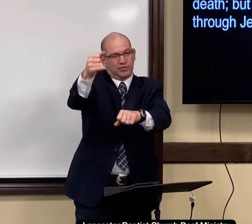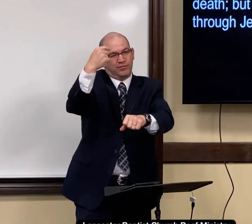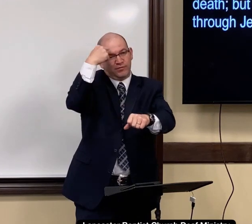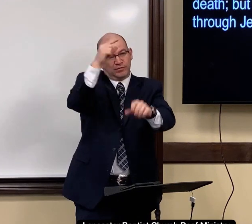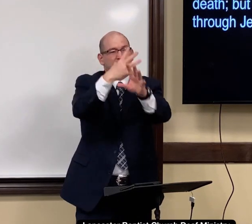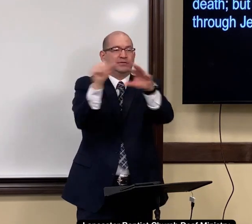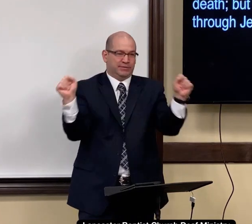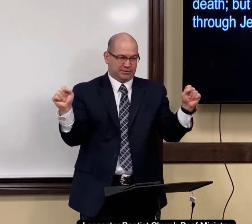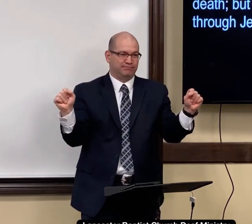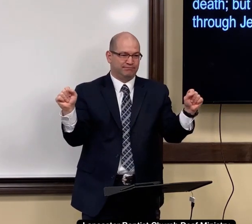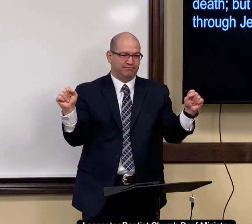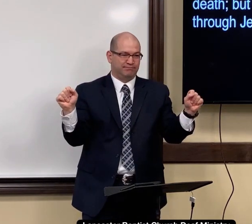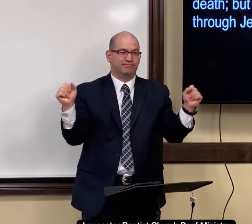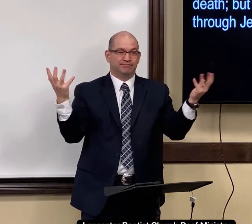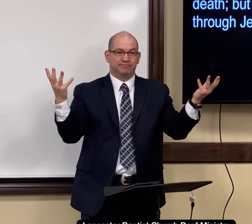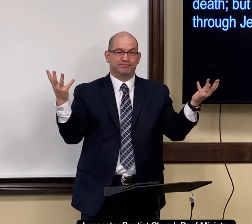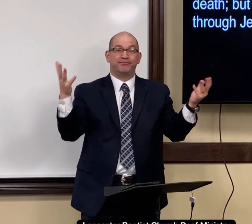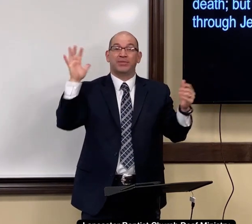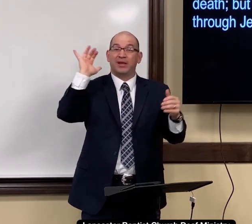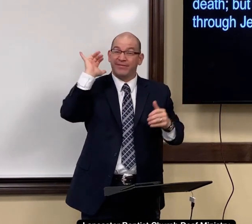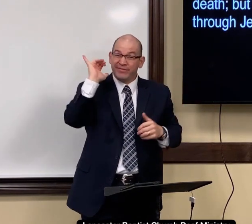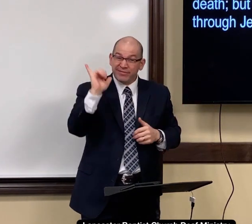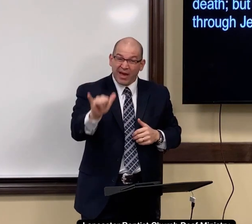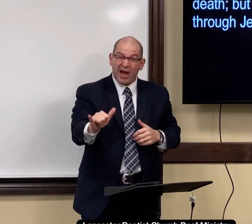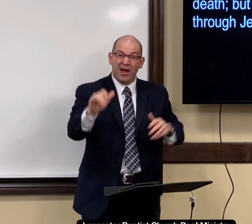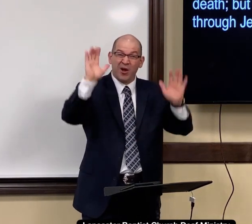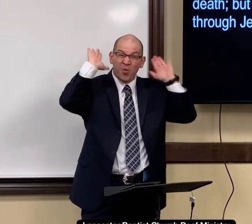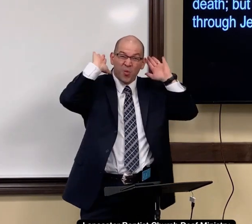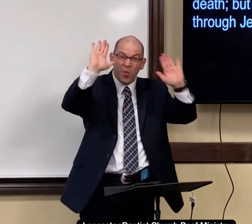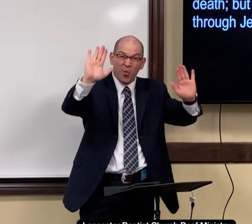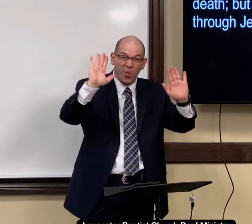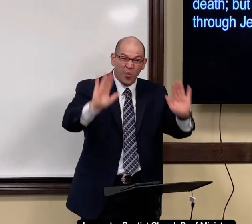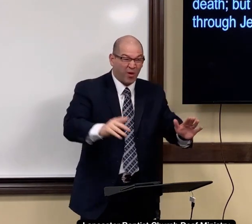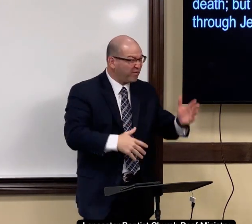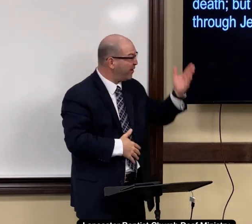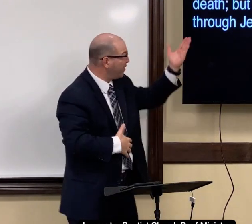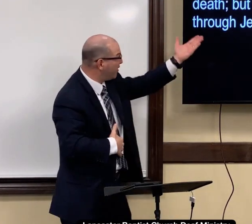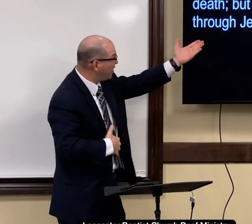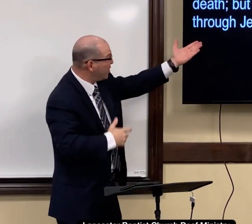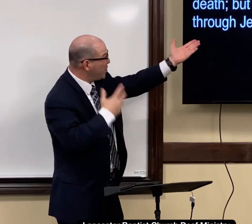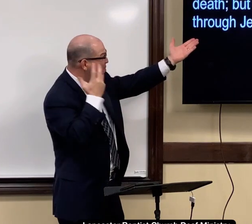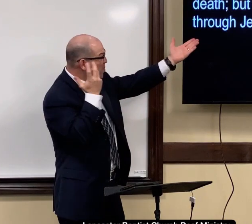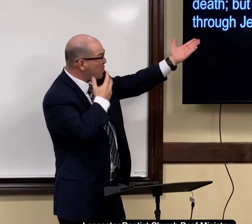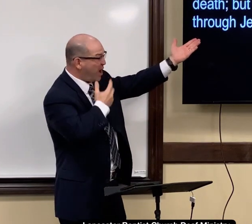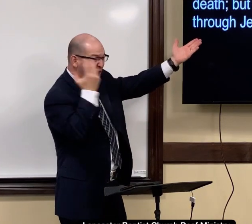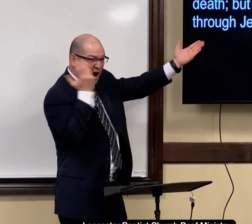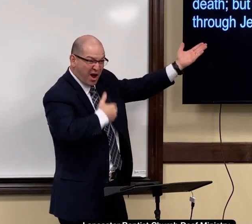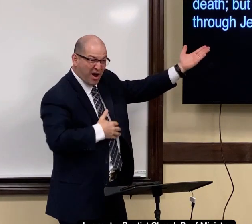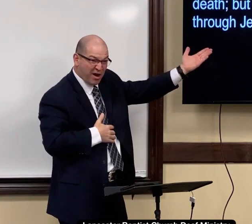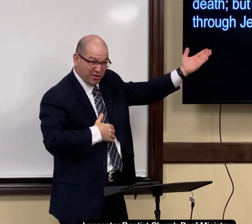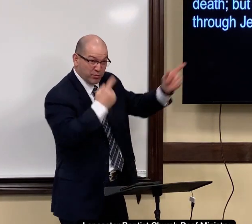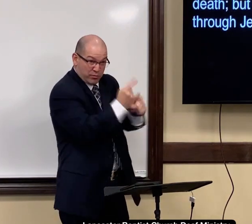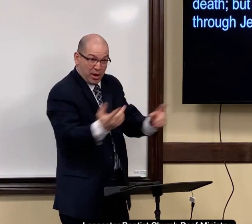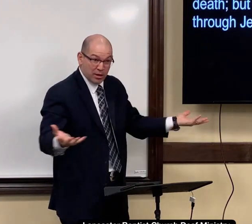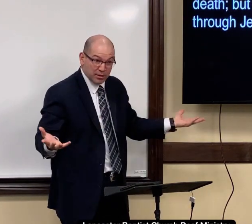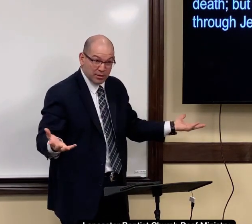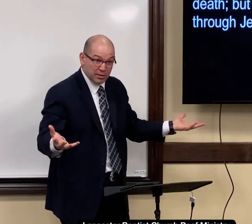trust him once forever for salvation that is wonderful and amazing right